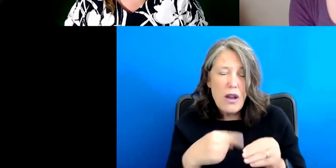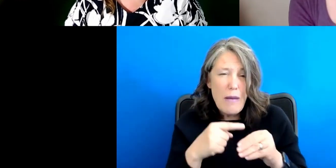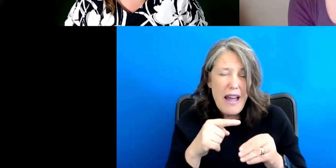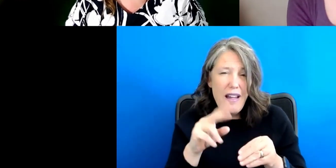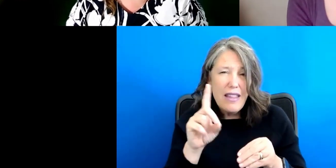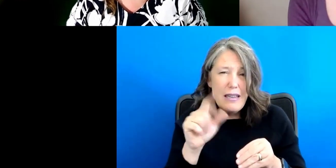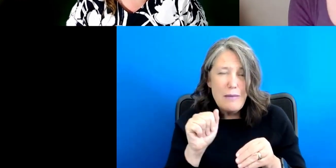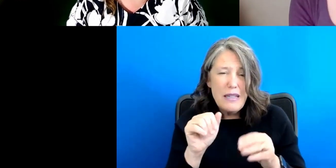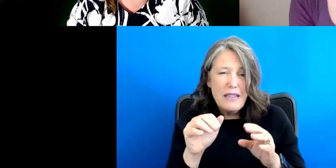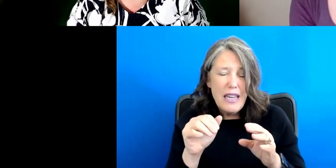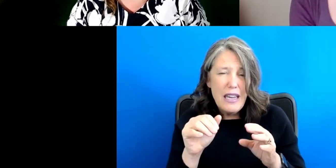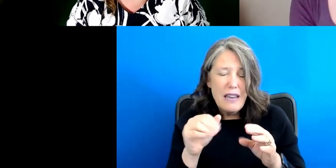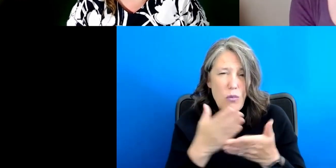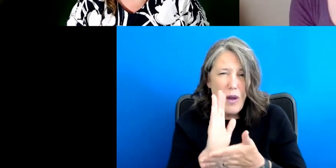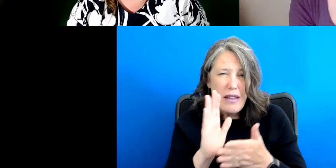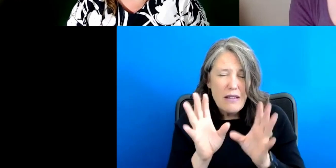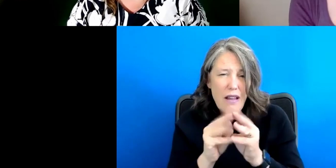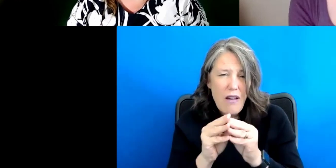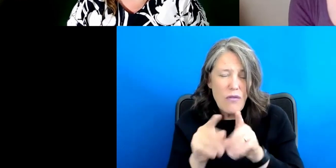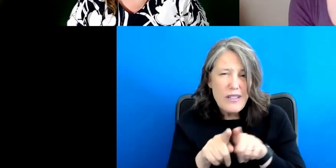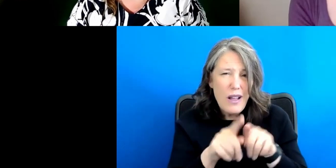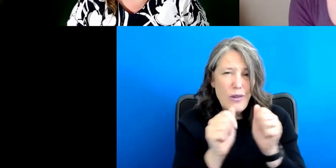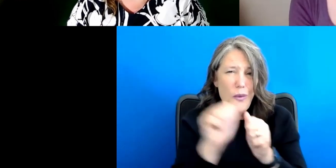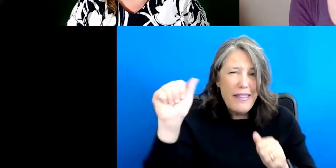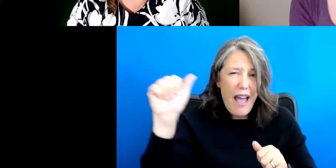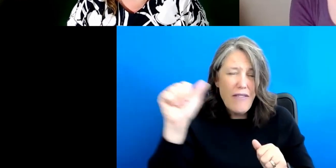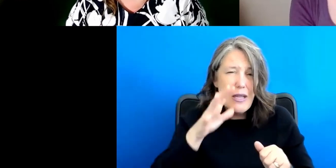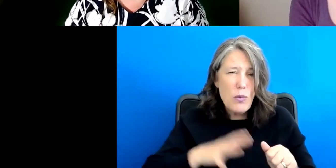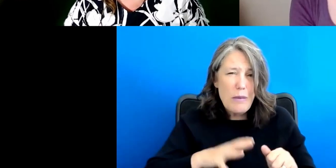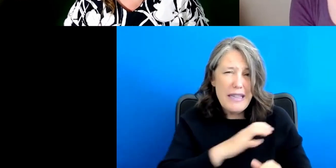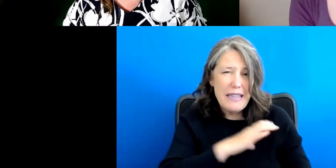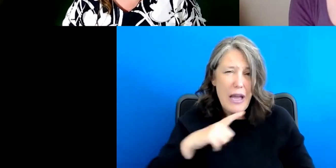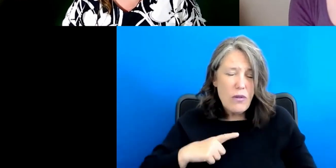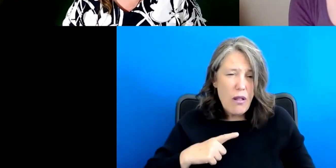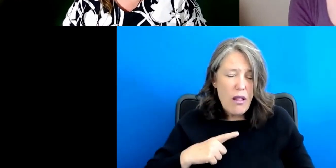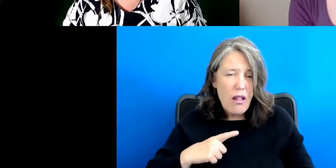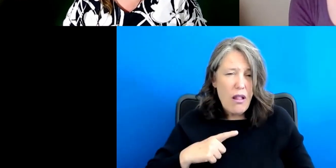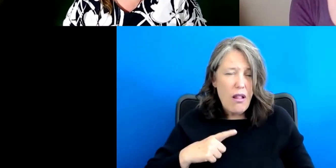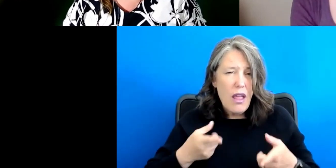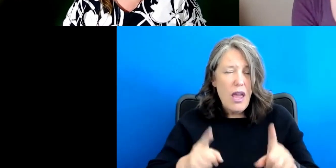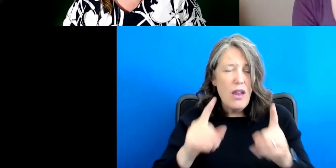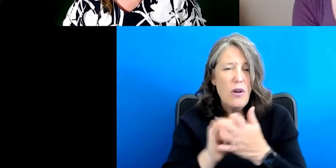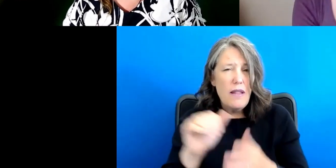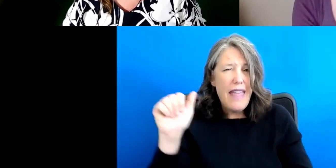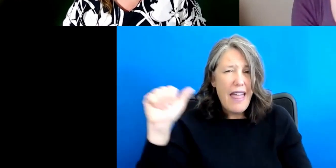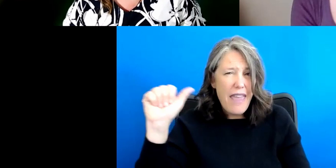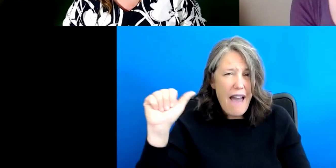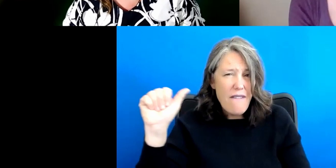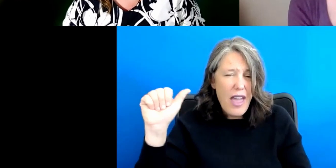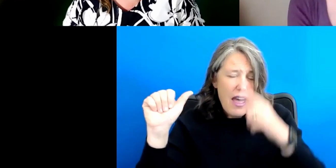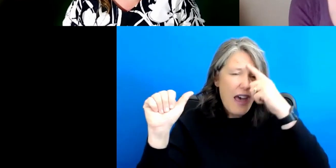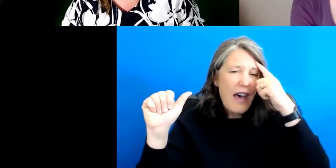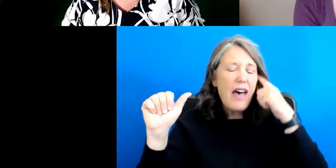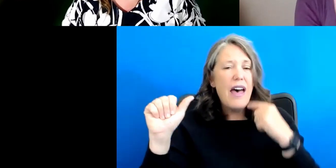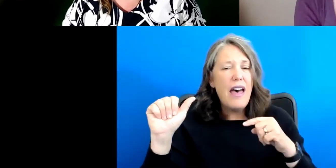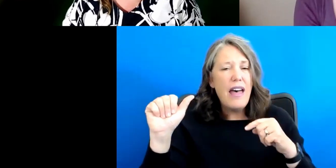partnership with the U S Afghan Women's Council. Um, and at that, the, um, Afghan deputy minister of